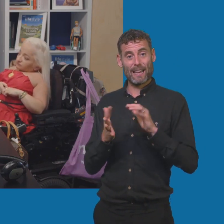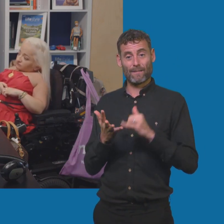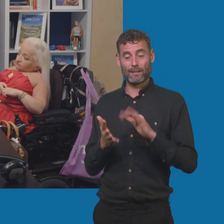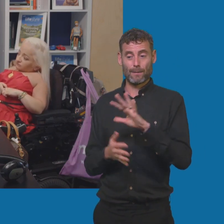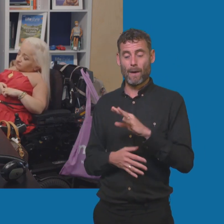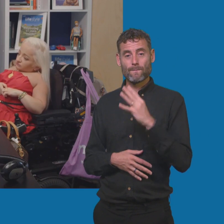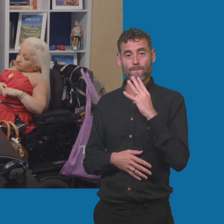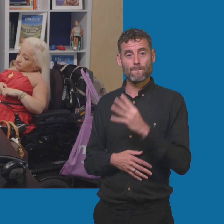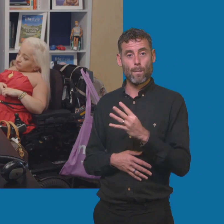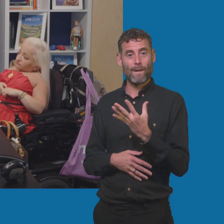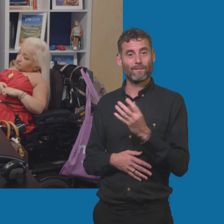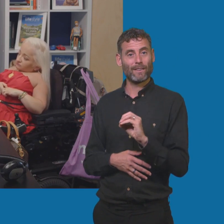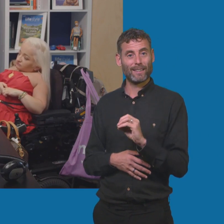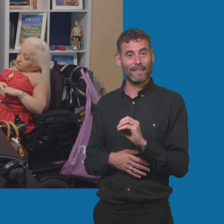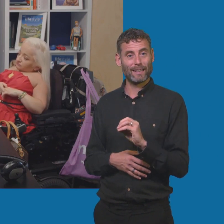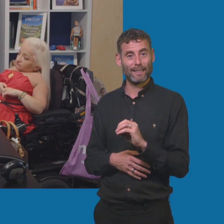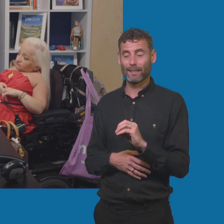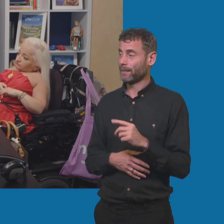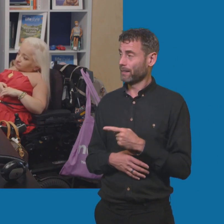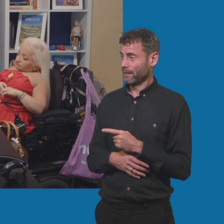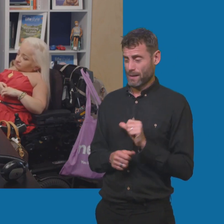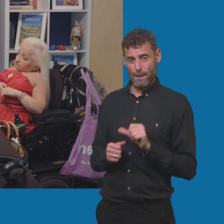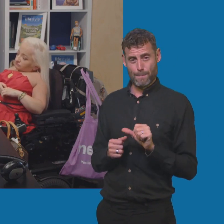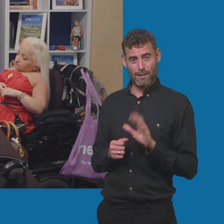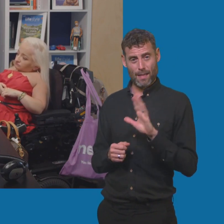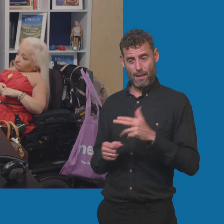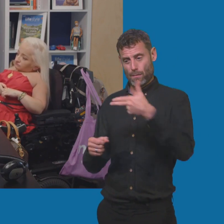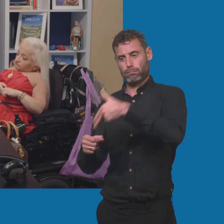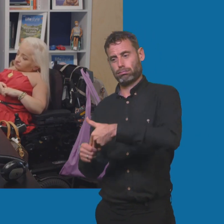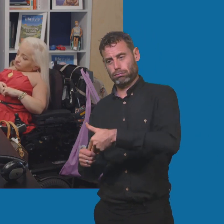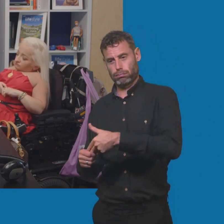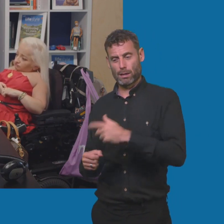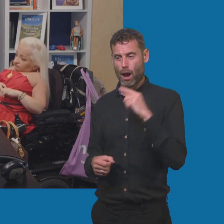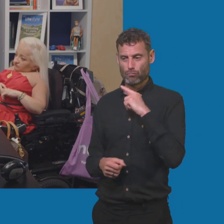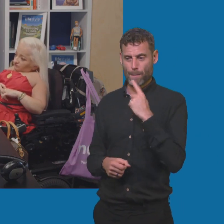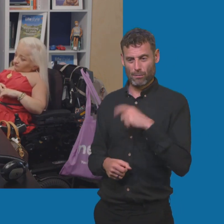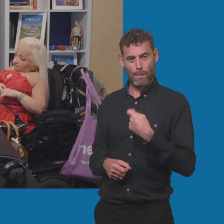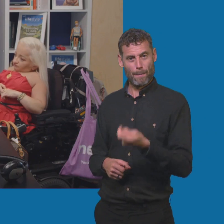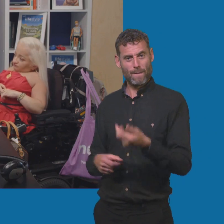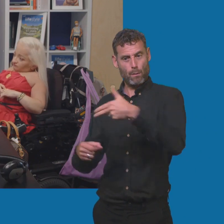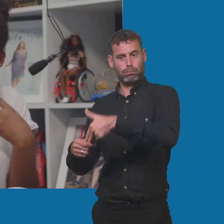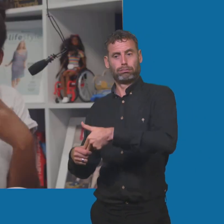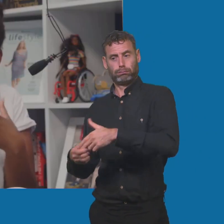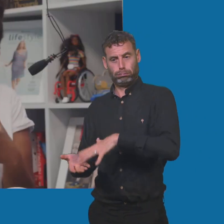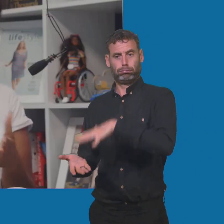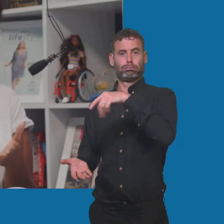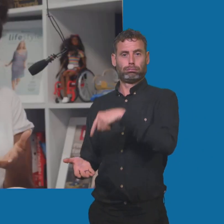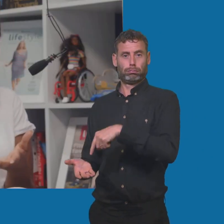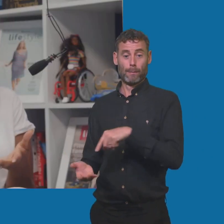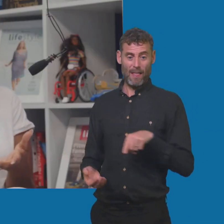sounds very cheap because you think about filling your tank. Oh yeah. You're looking at like hundreds. Is that in comparison? I feel like it sounds too good to be true.